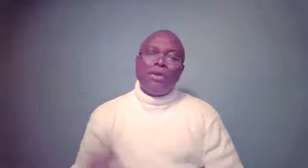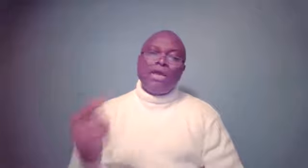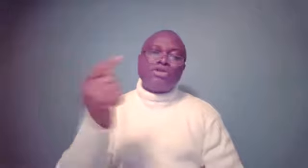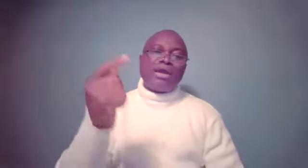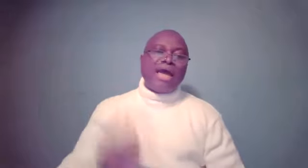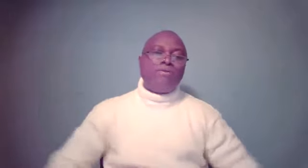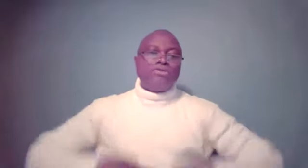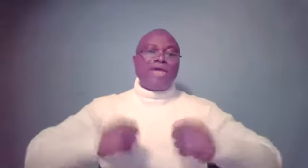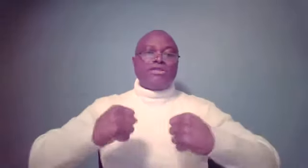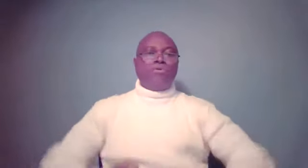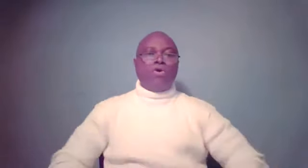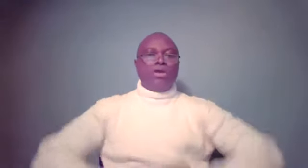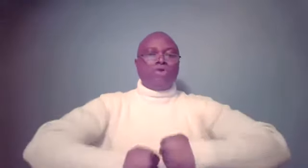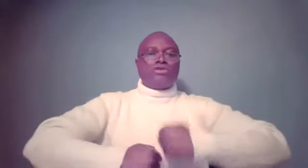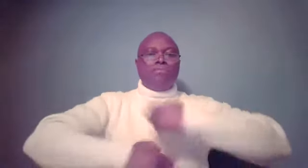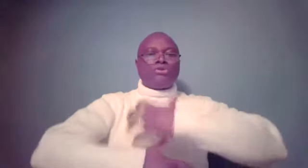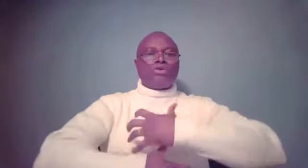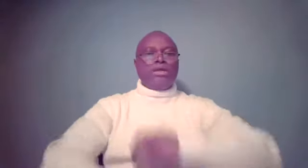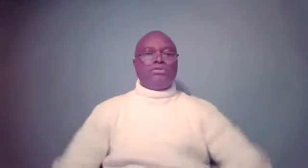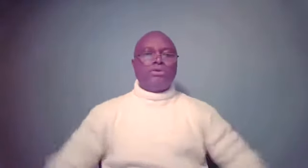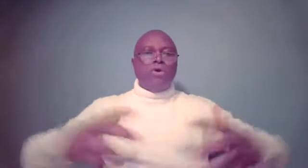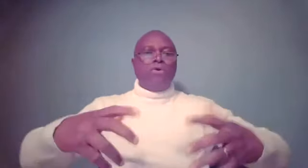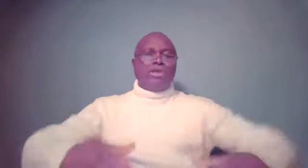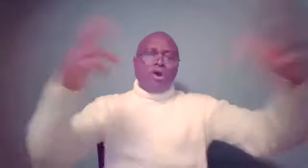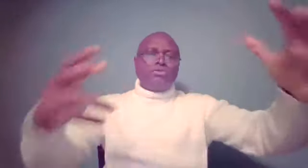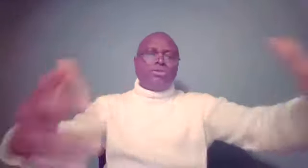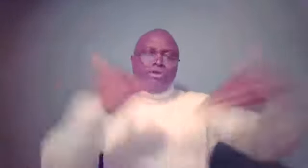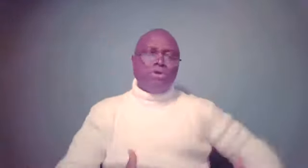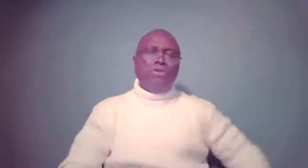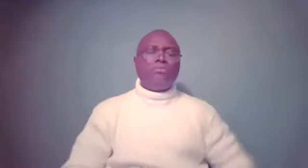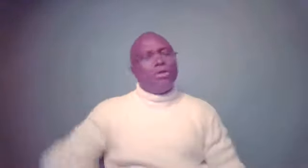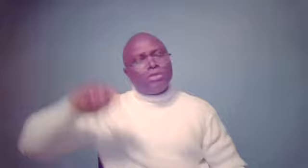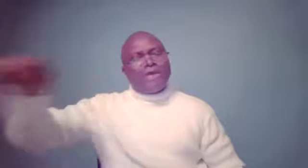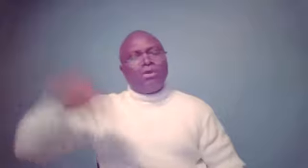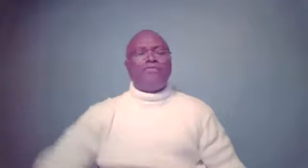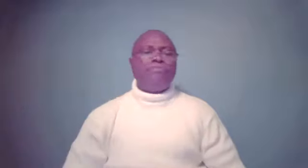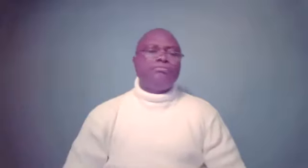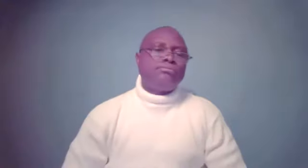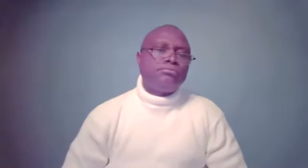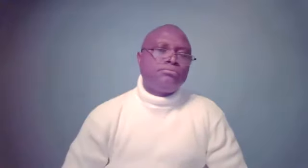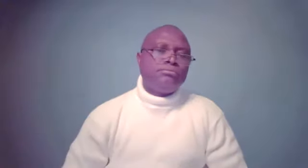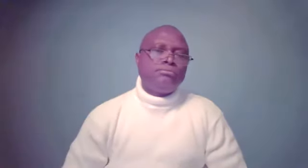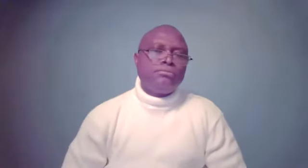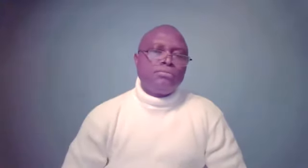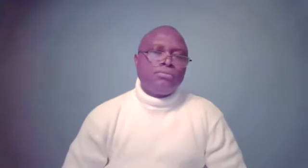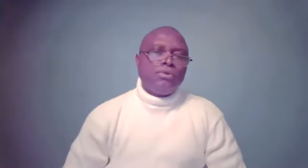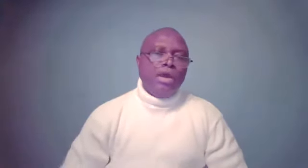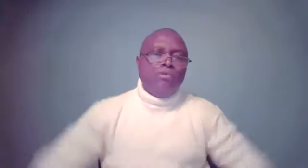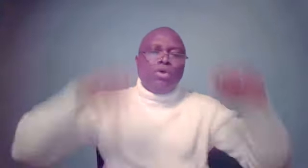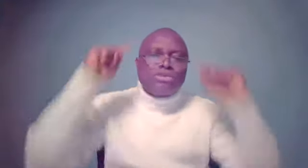And this other guy was daddy's boy. He does the macho things. He goes, he hunts, he brings home. The daddy loved him. And when it was